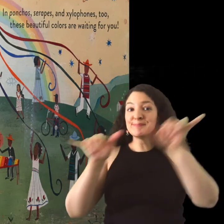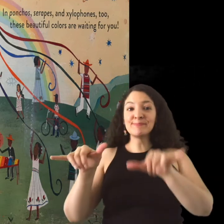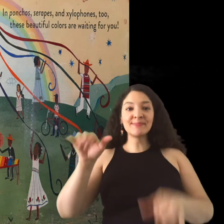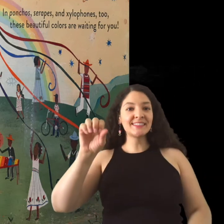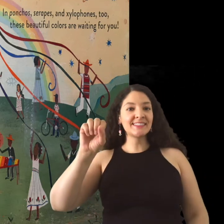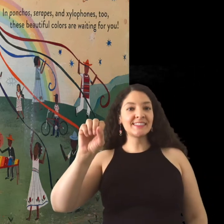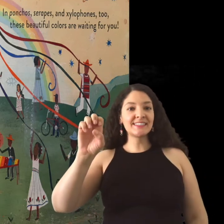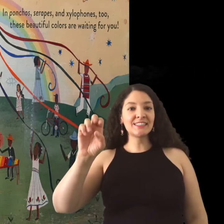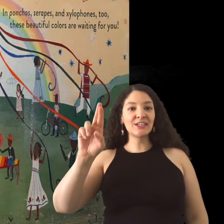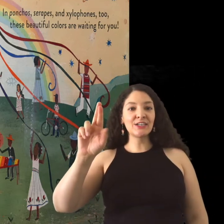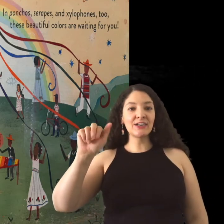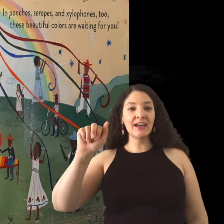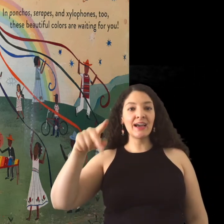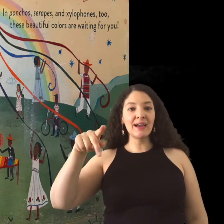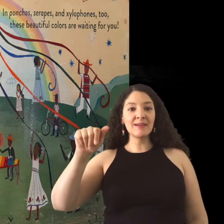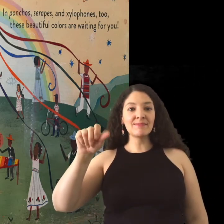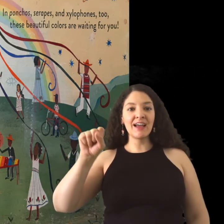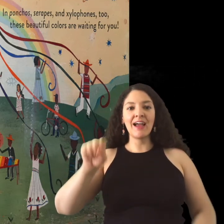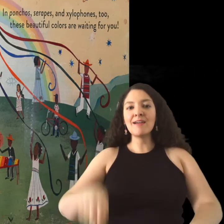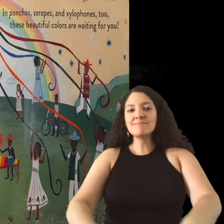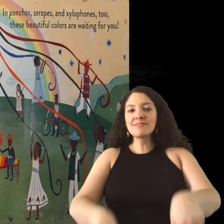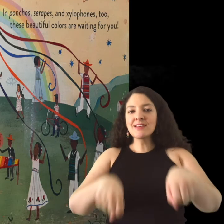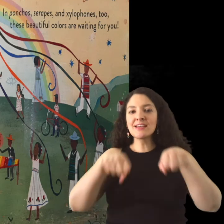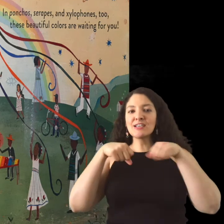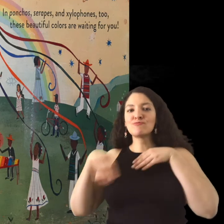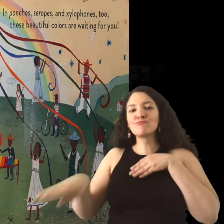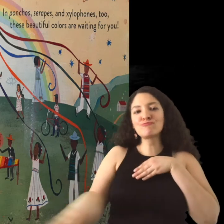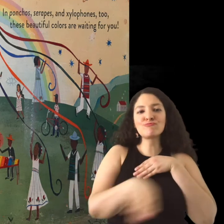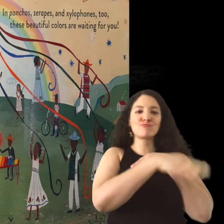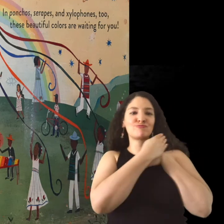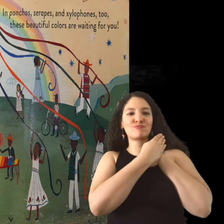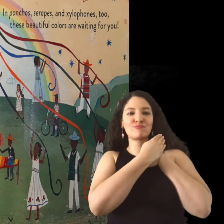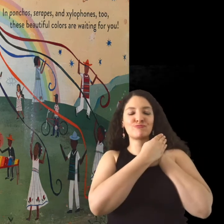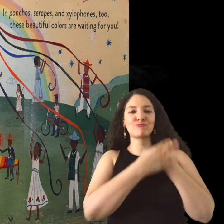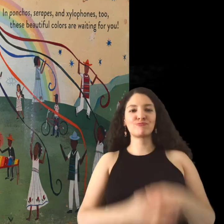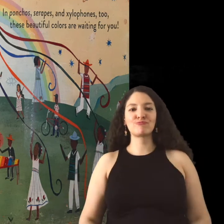In ponchos, serapes, and xylophones too.